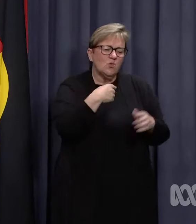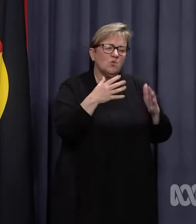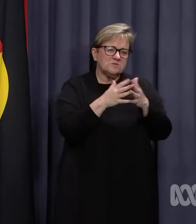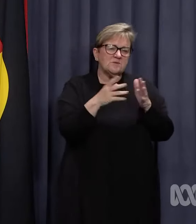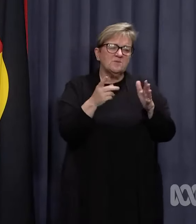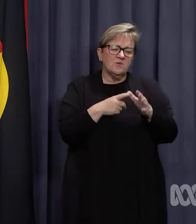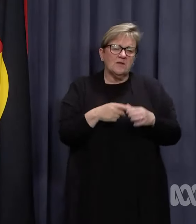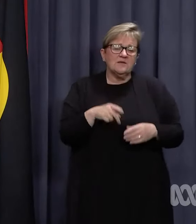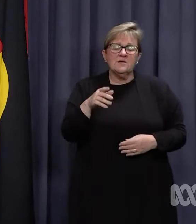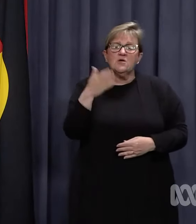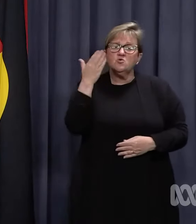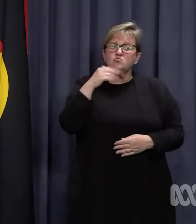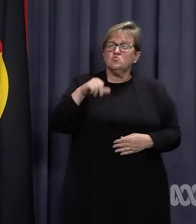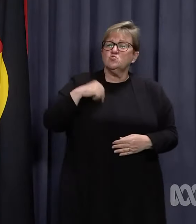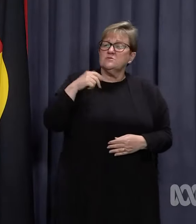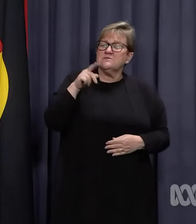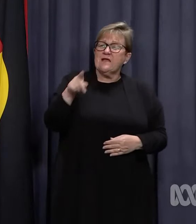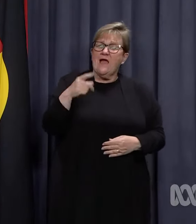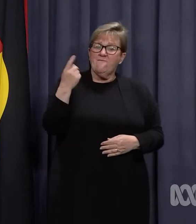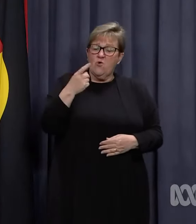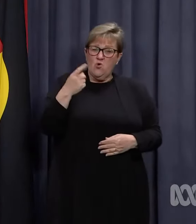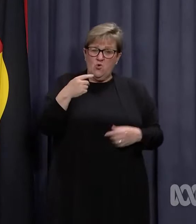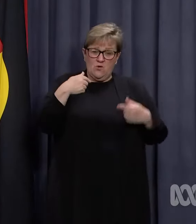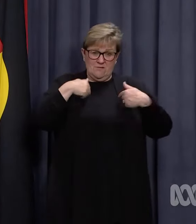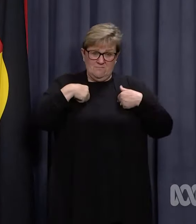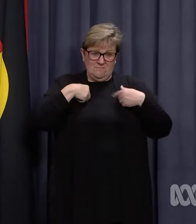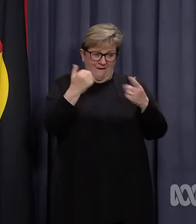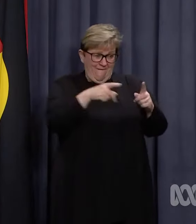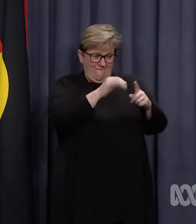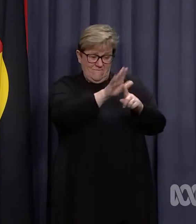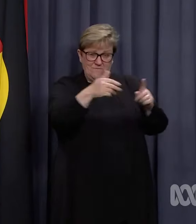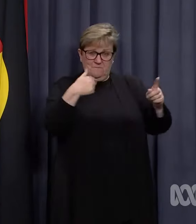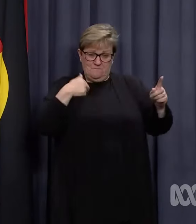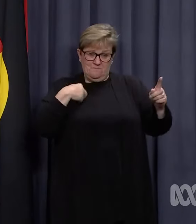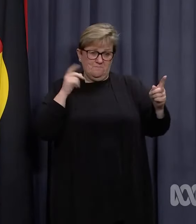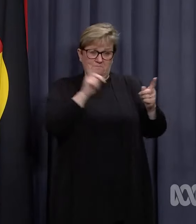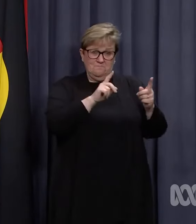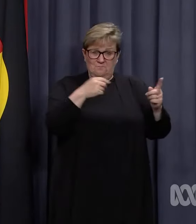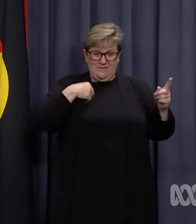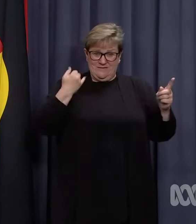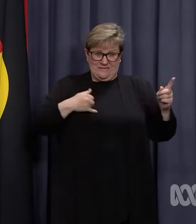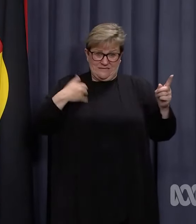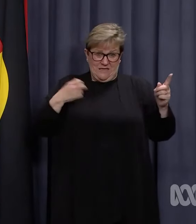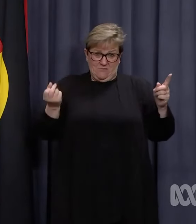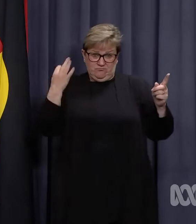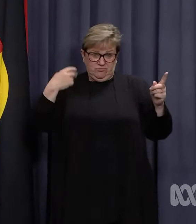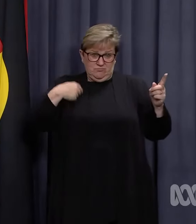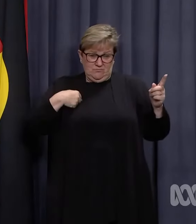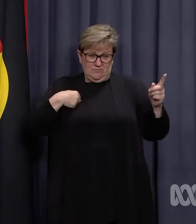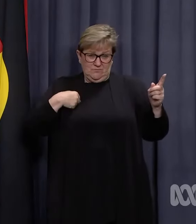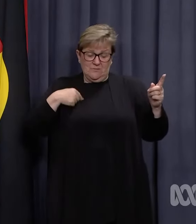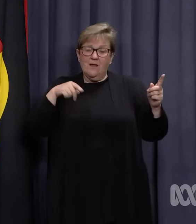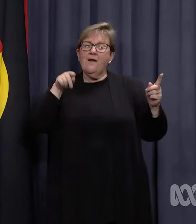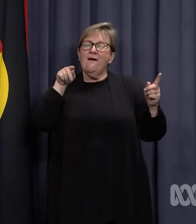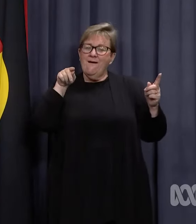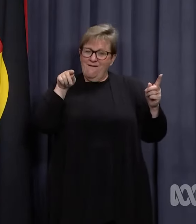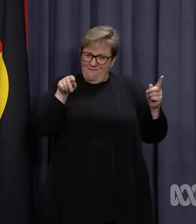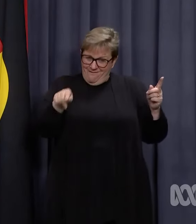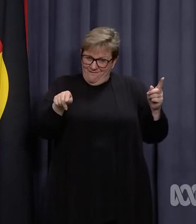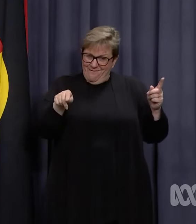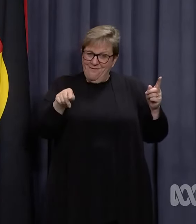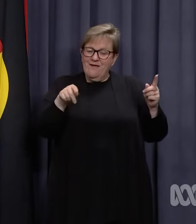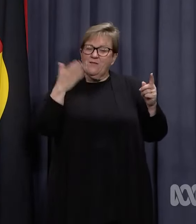A school staff member who is a close contact, but is not showing any symptoms, is identified